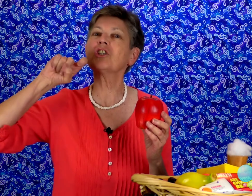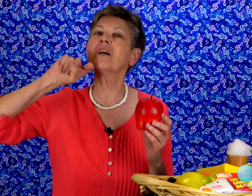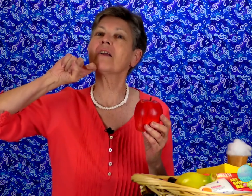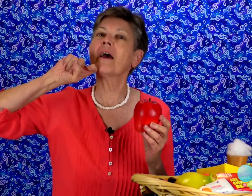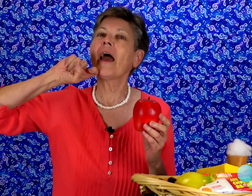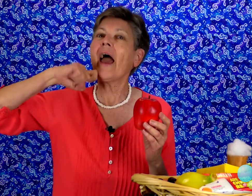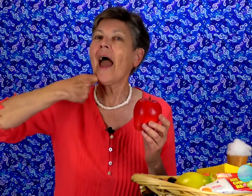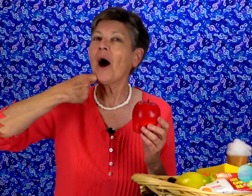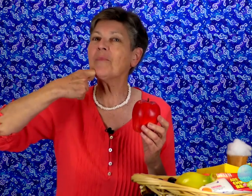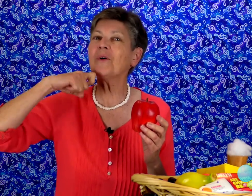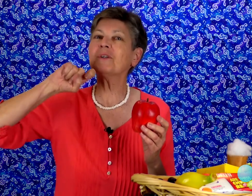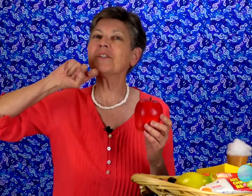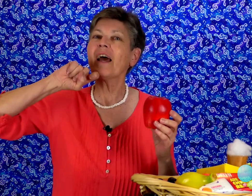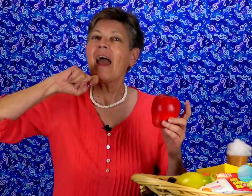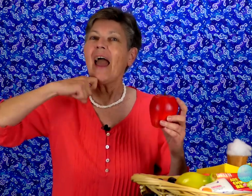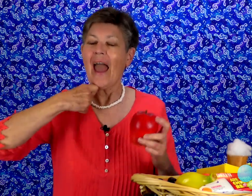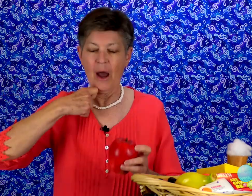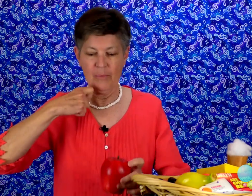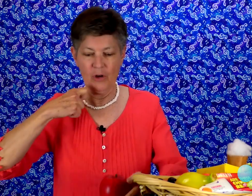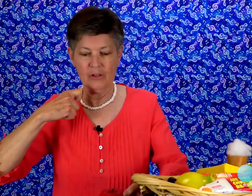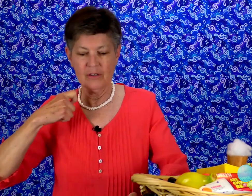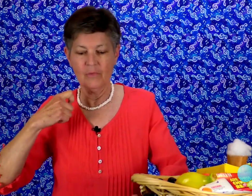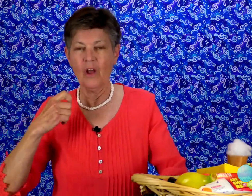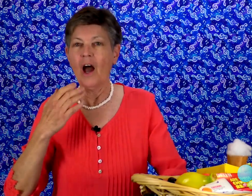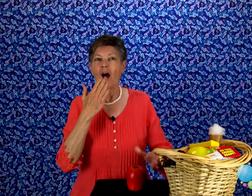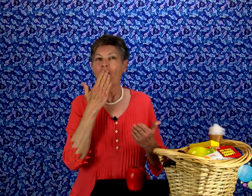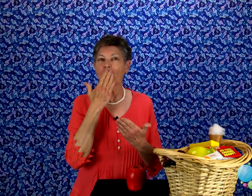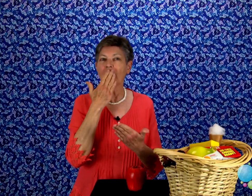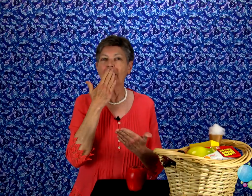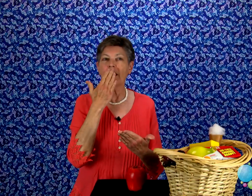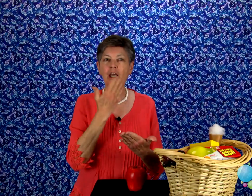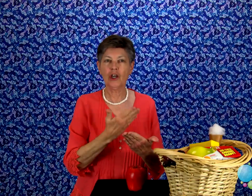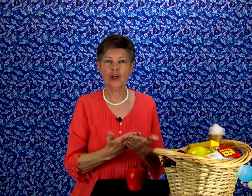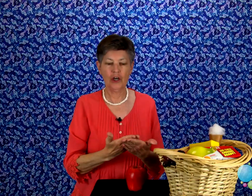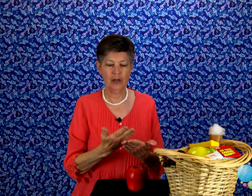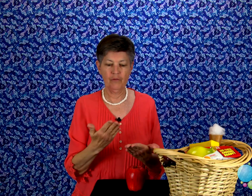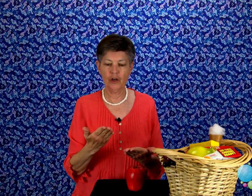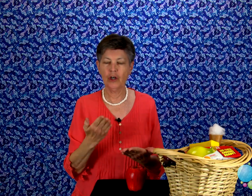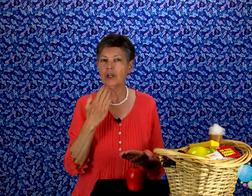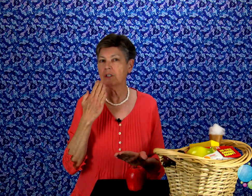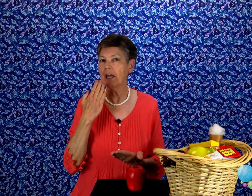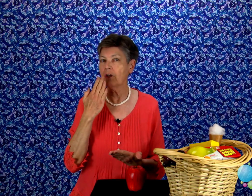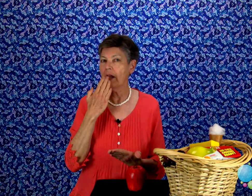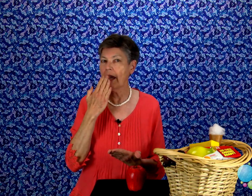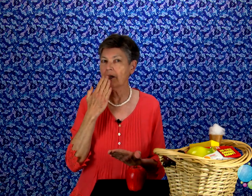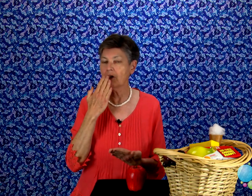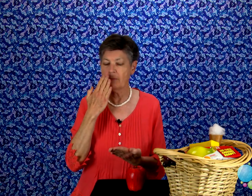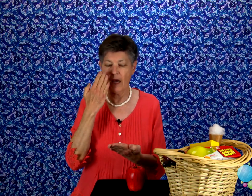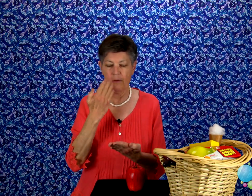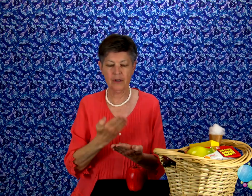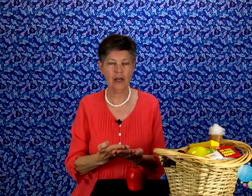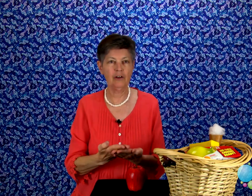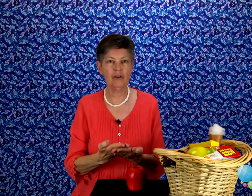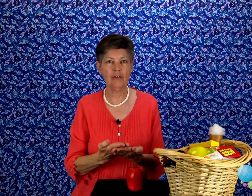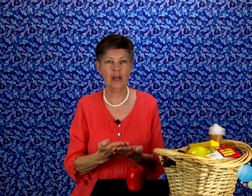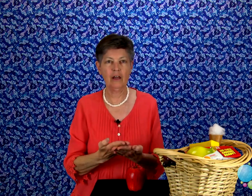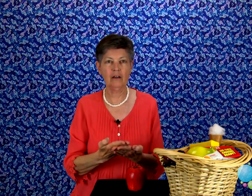chin. Apples, apples are really good. And for good you take your hand to your mouth and down to your other hand.